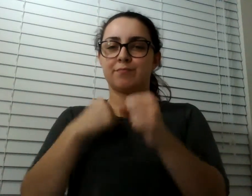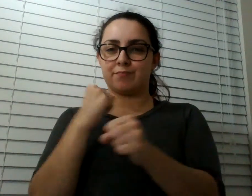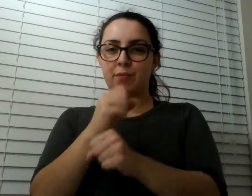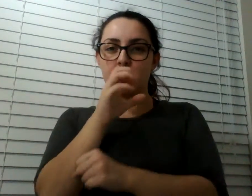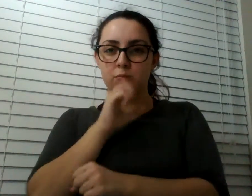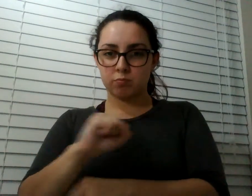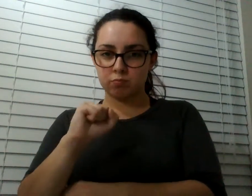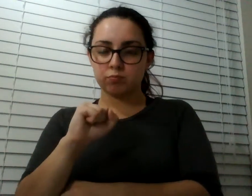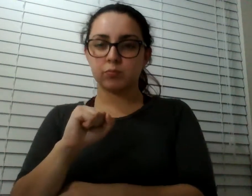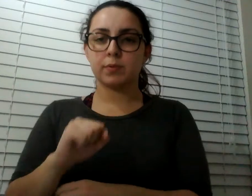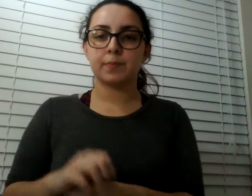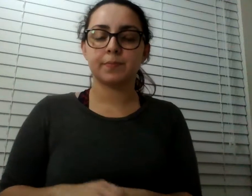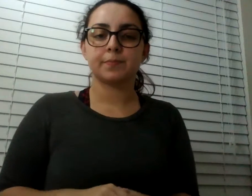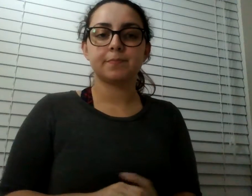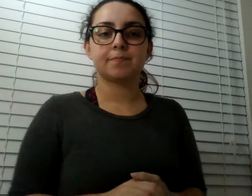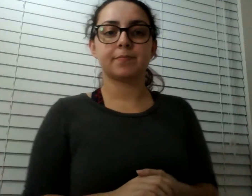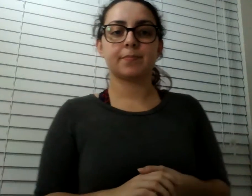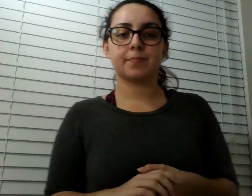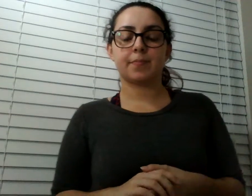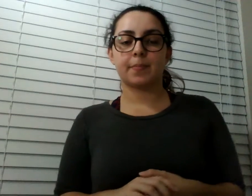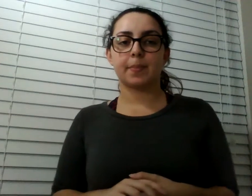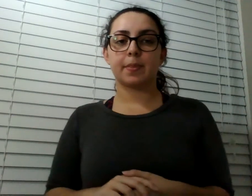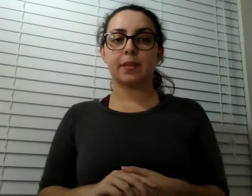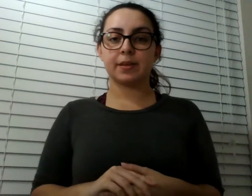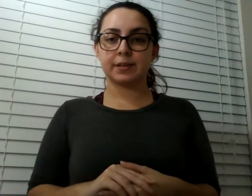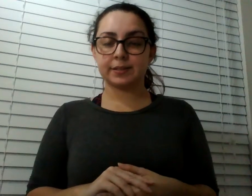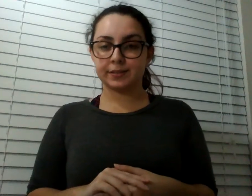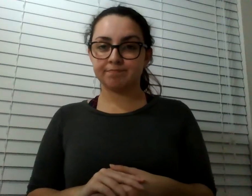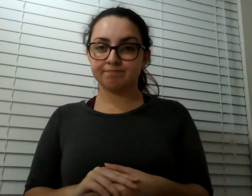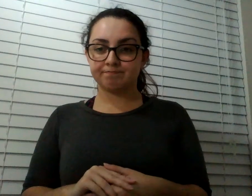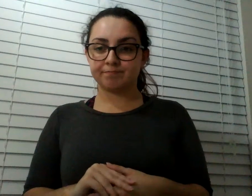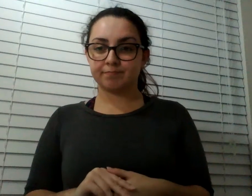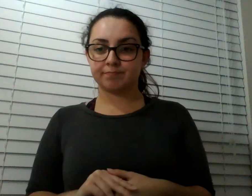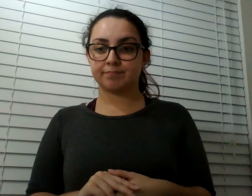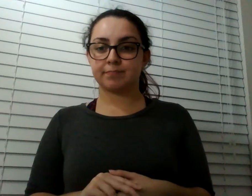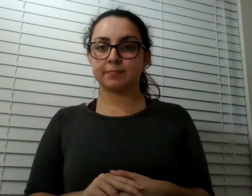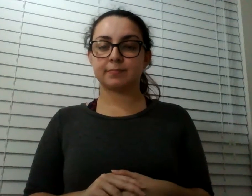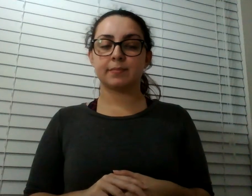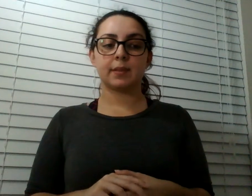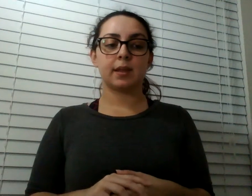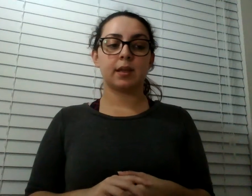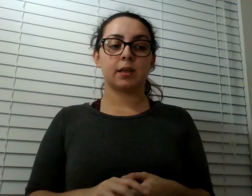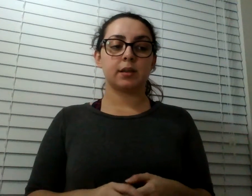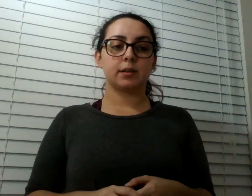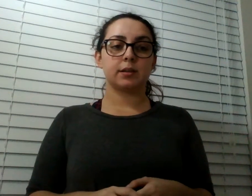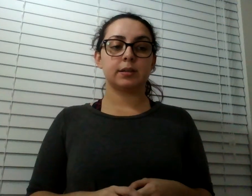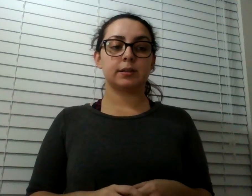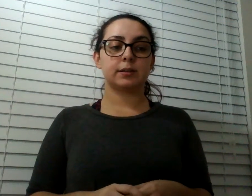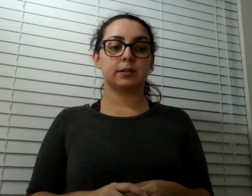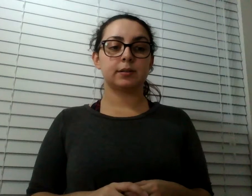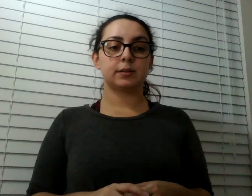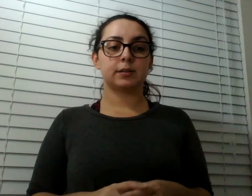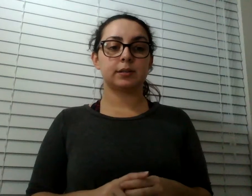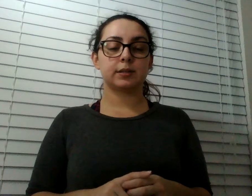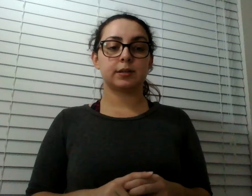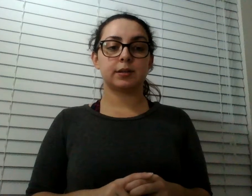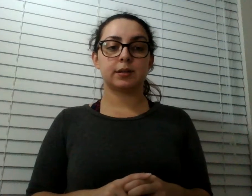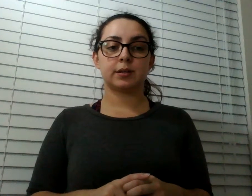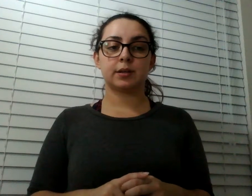hi. Hi. Hey, man, I'm Molly. I'm Dirk. Dirk had never met their kids. Well, he had, but the